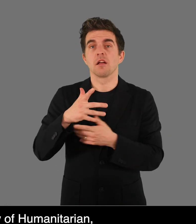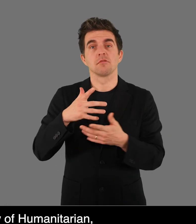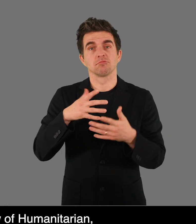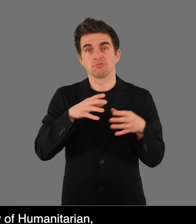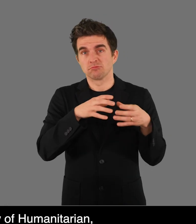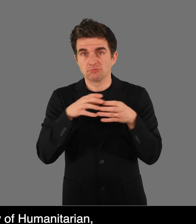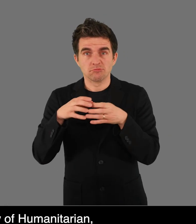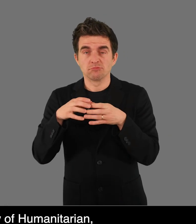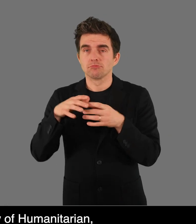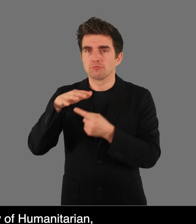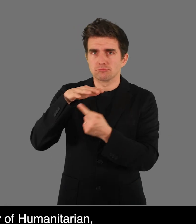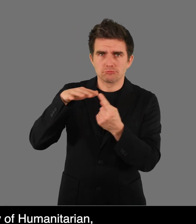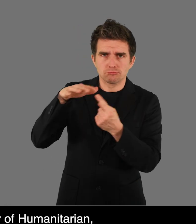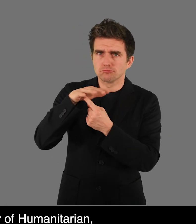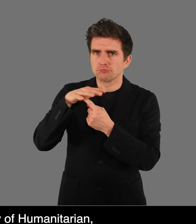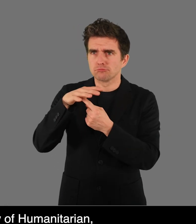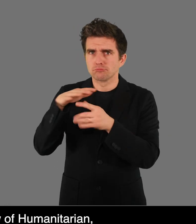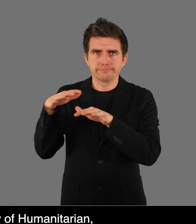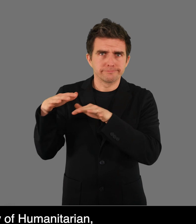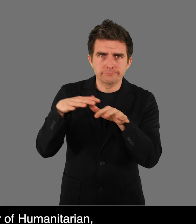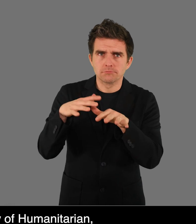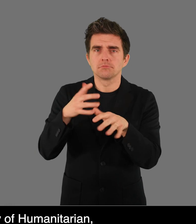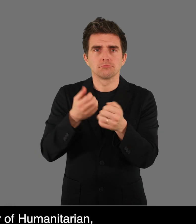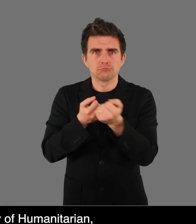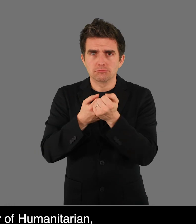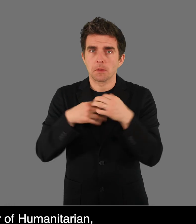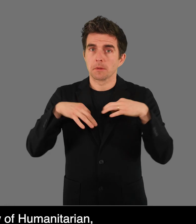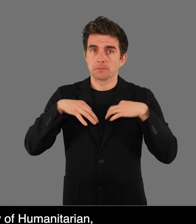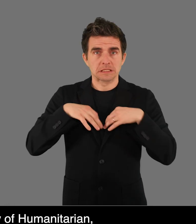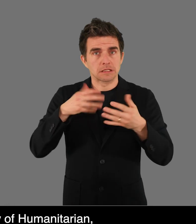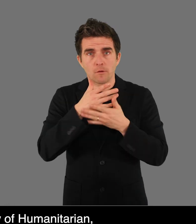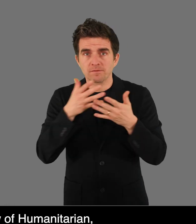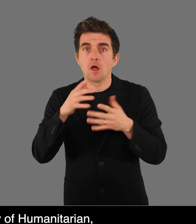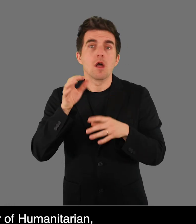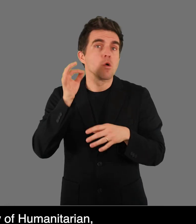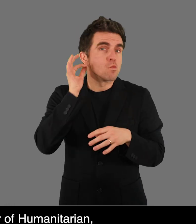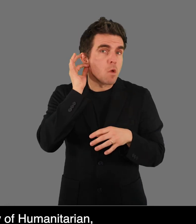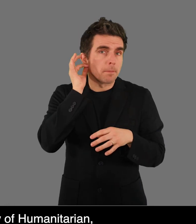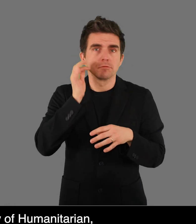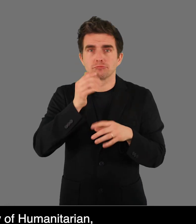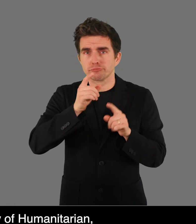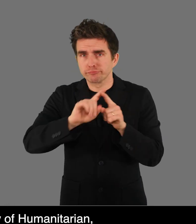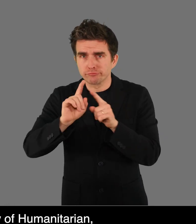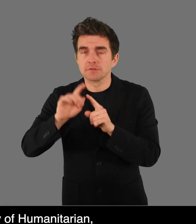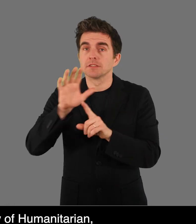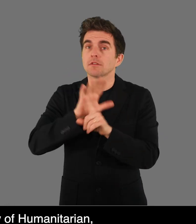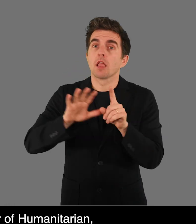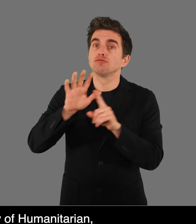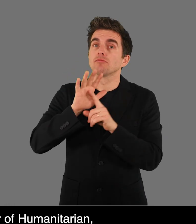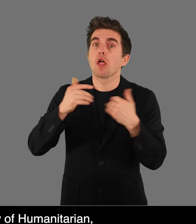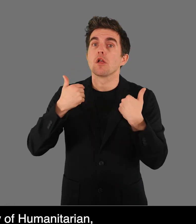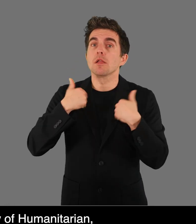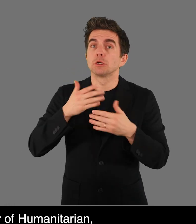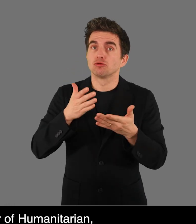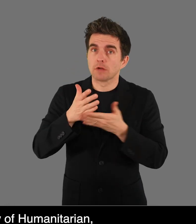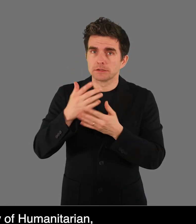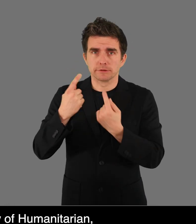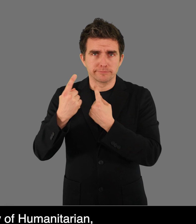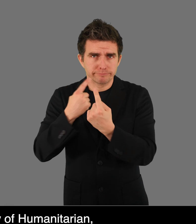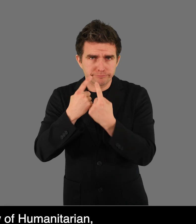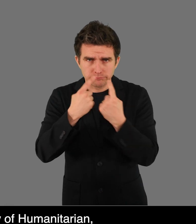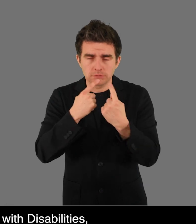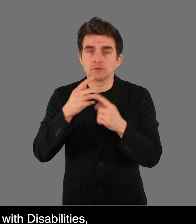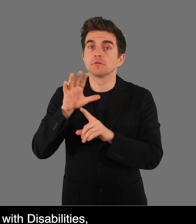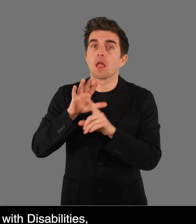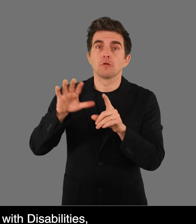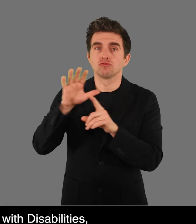include the Ministry of Humanitarian, the Ministry of Women Affairs, National Human Rights